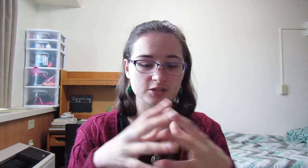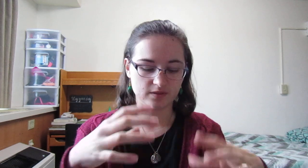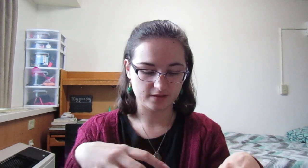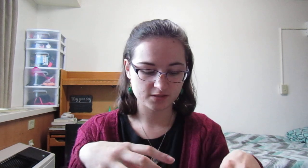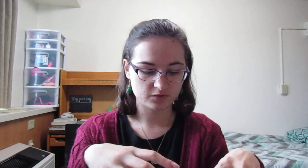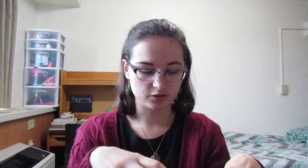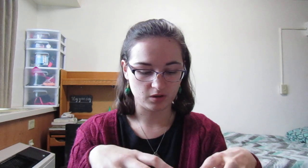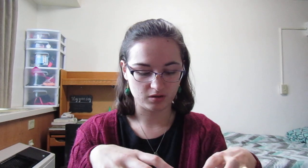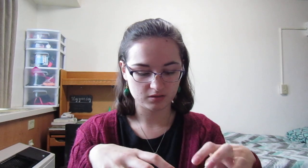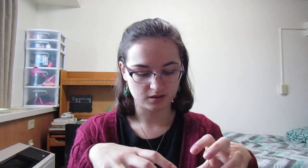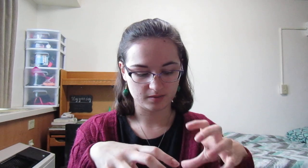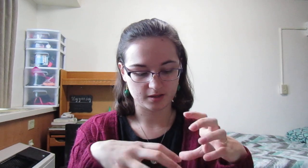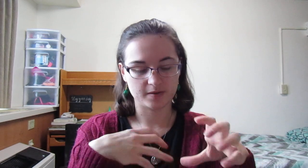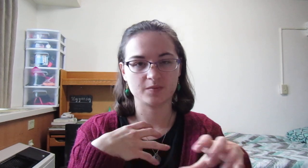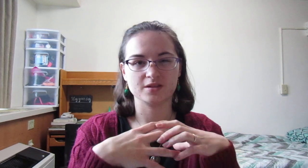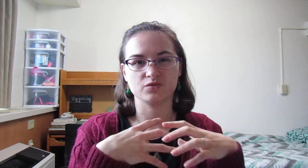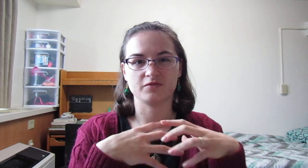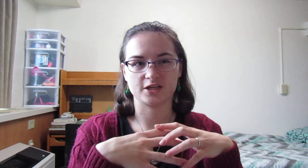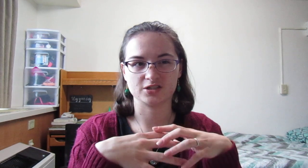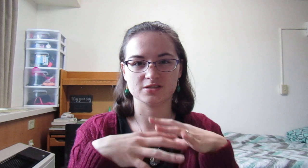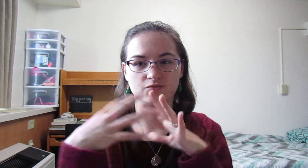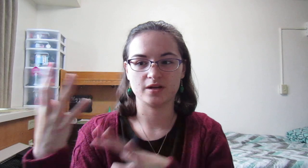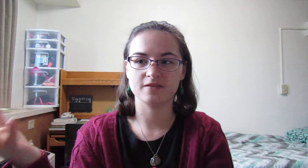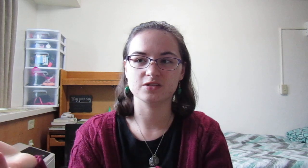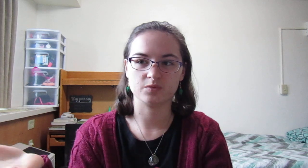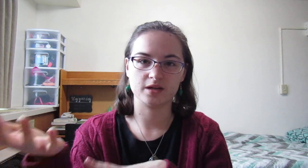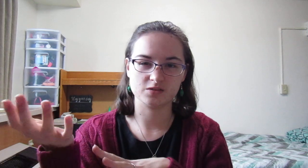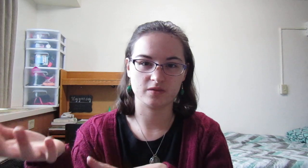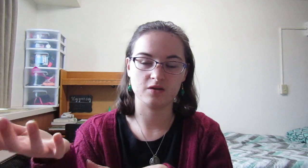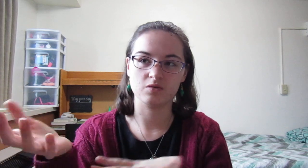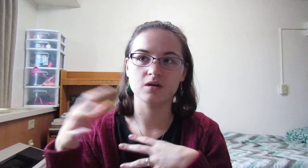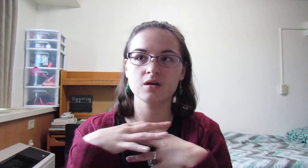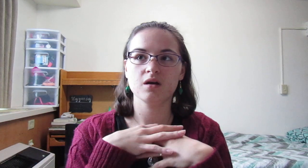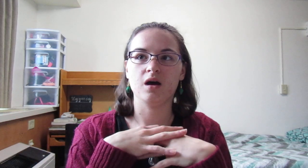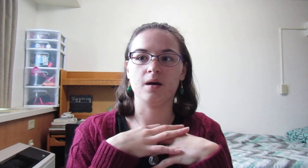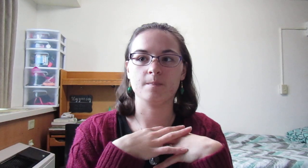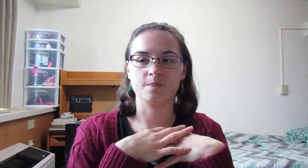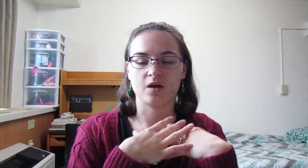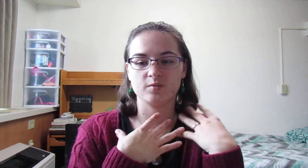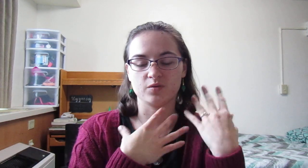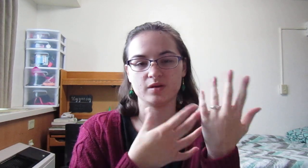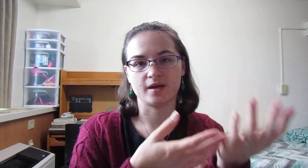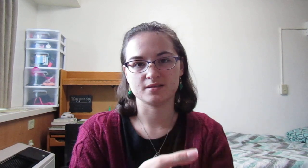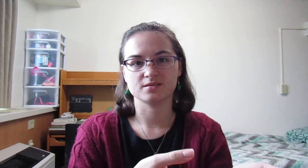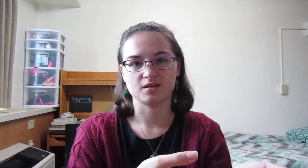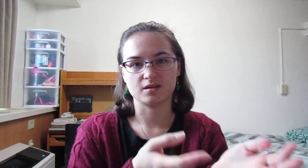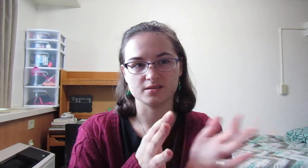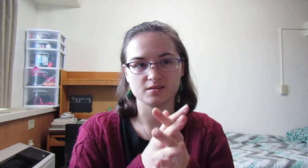doing this for you all, coming up with these reflections, and reading these readings with you. Um, I will be going to Mass on Sundays, as